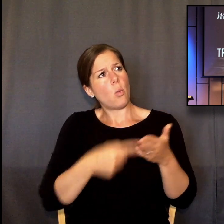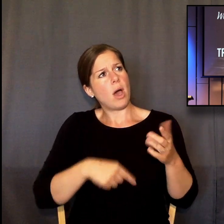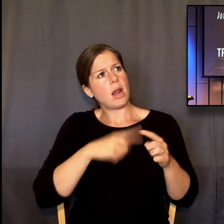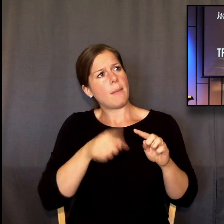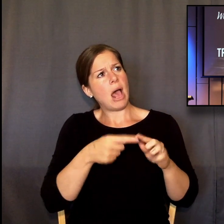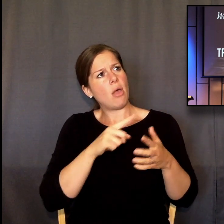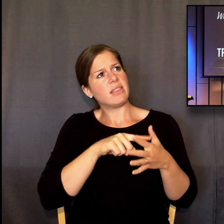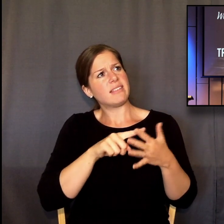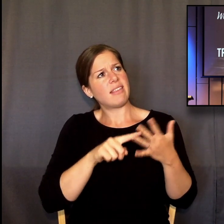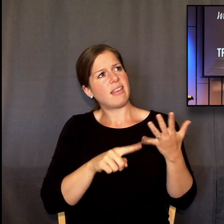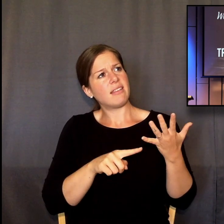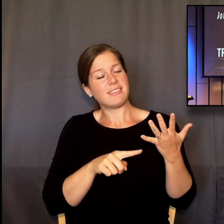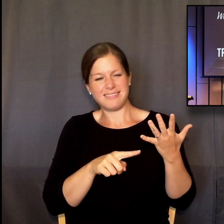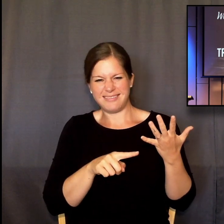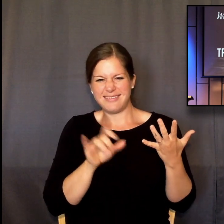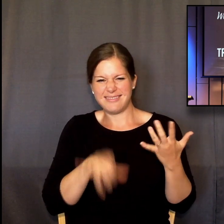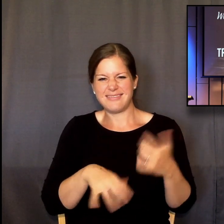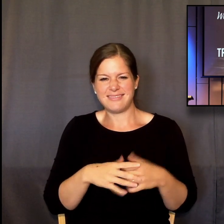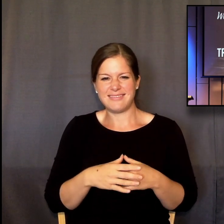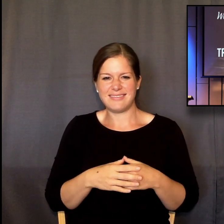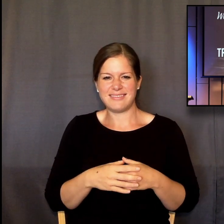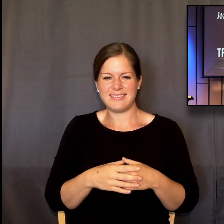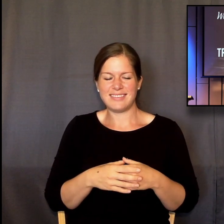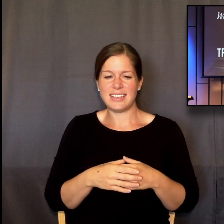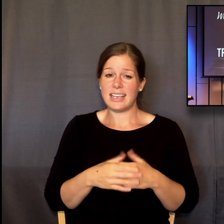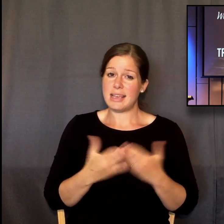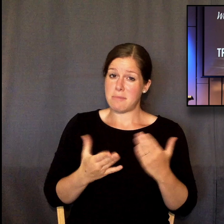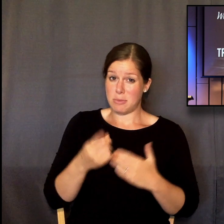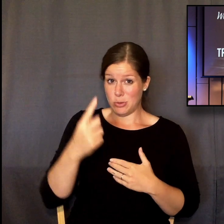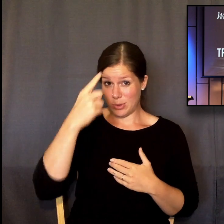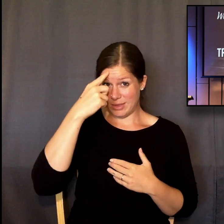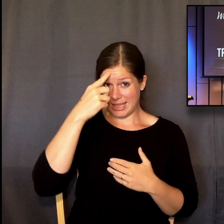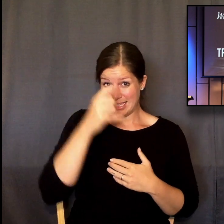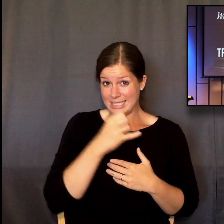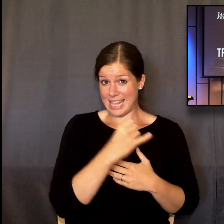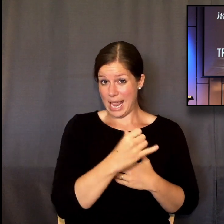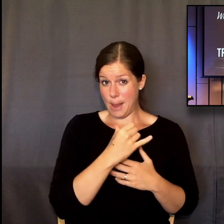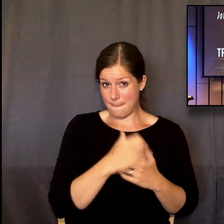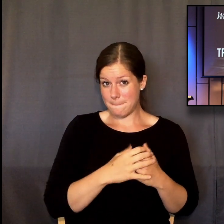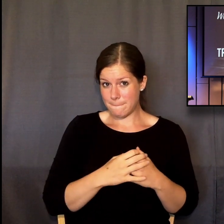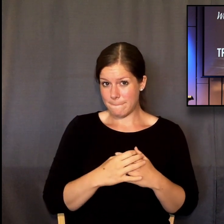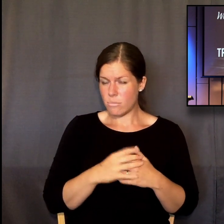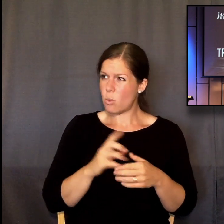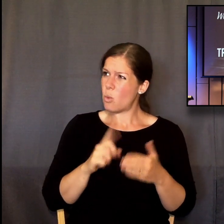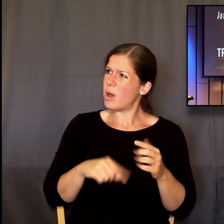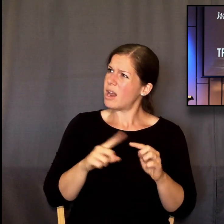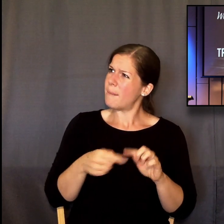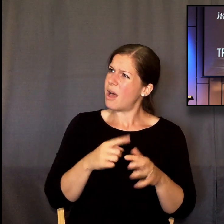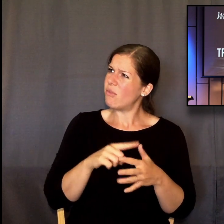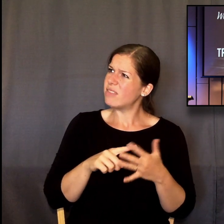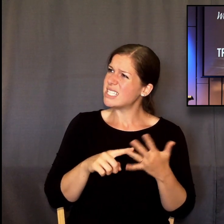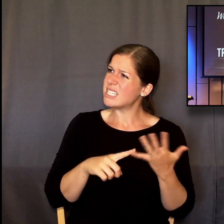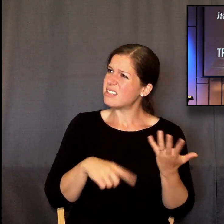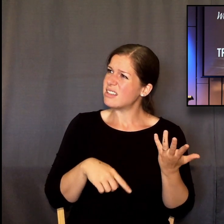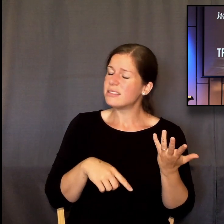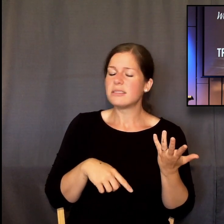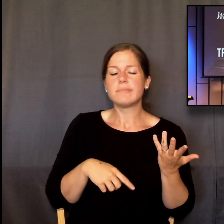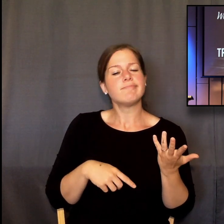No one can withstand God. His plan cannot be defeated. His plan